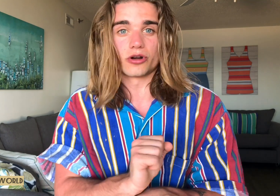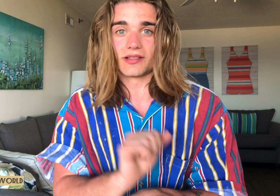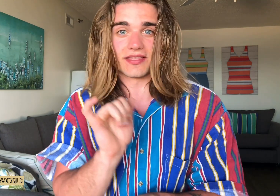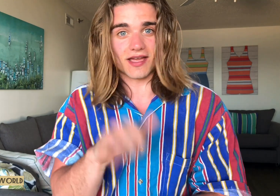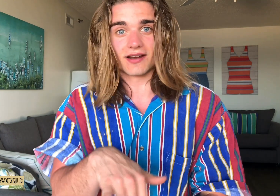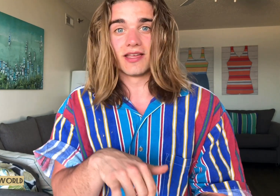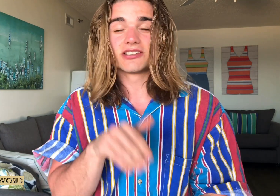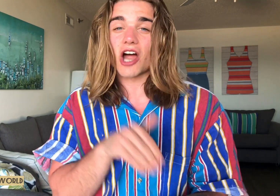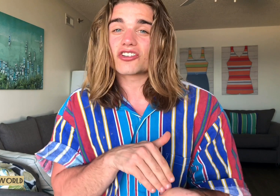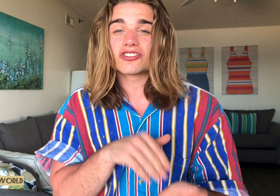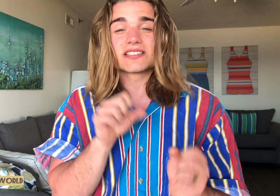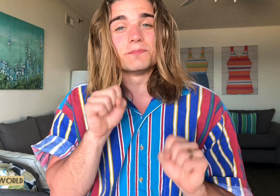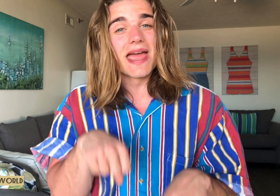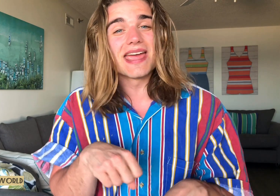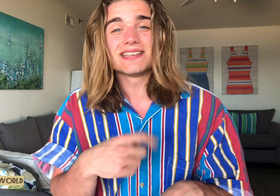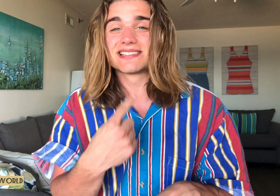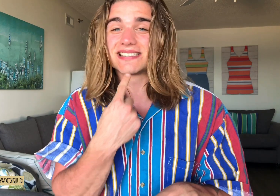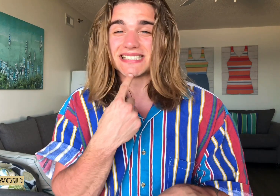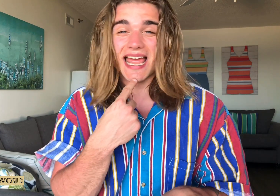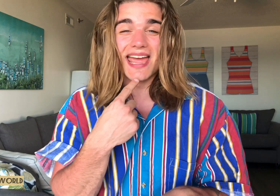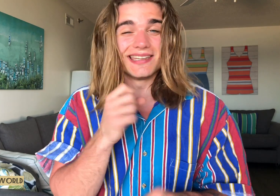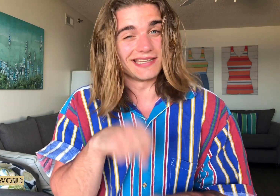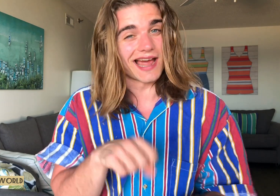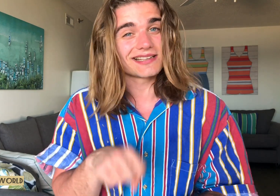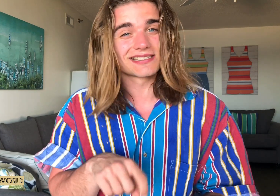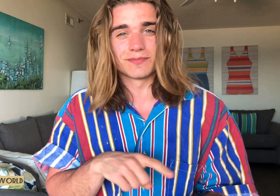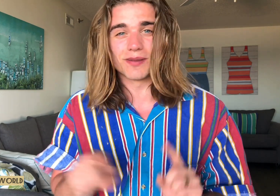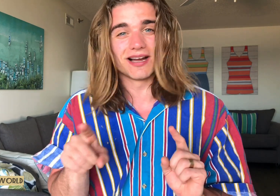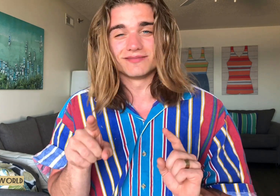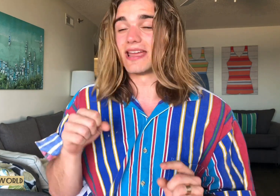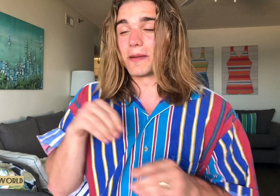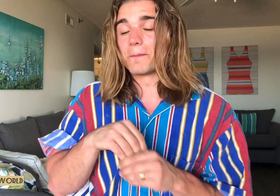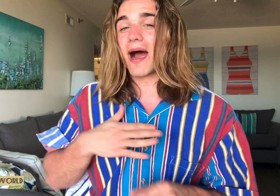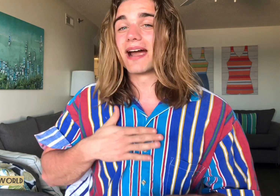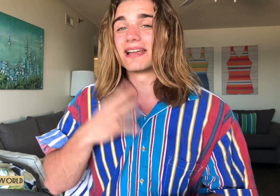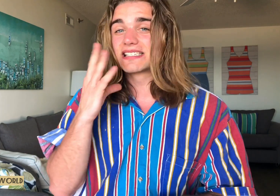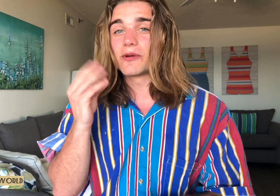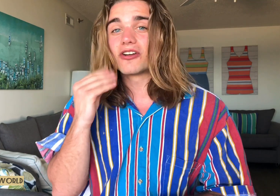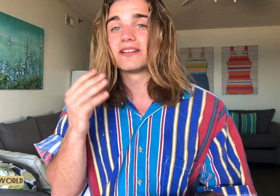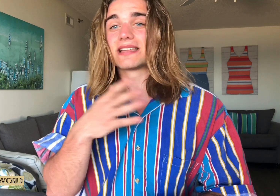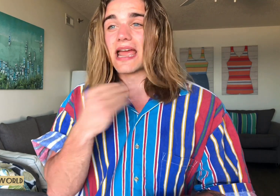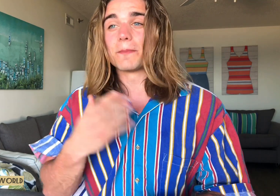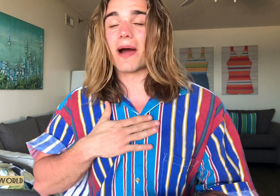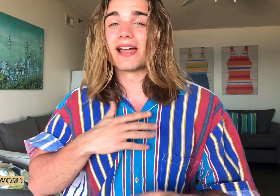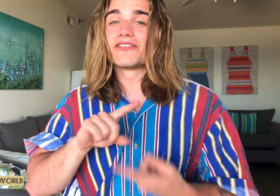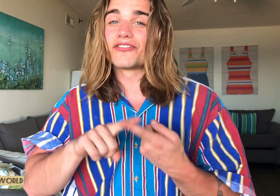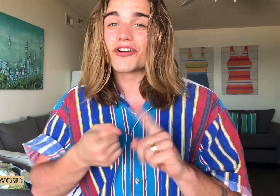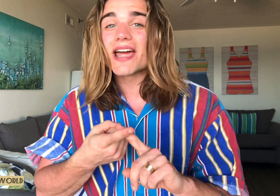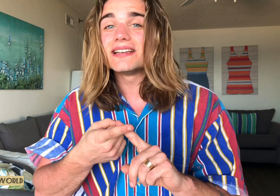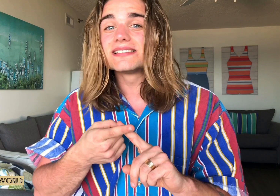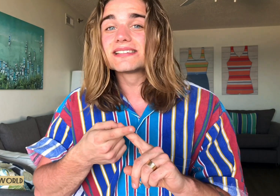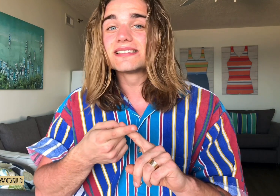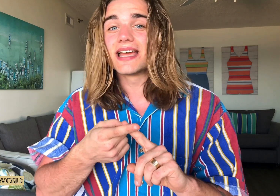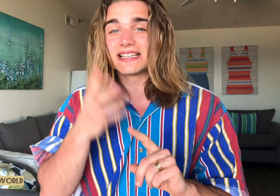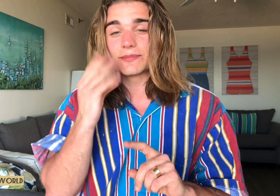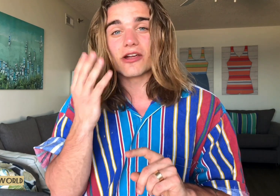like that. Doctors may say yes, but in my experience and my friends experience,